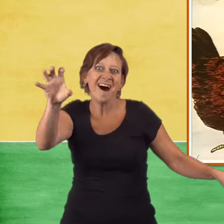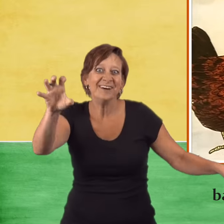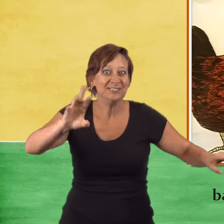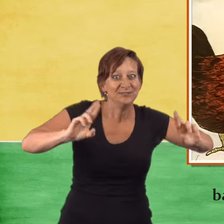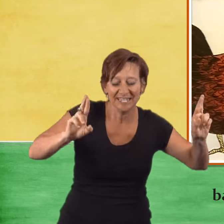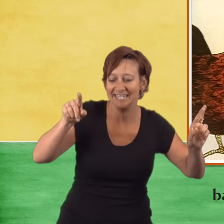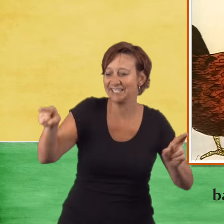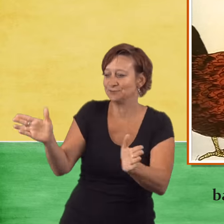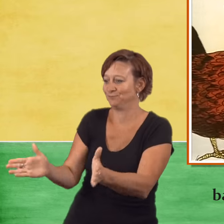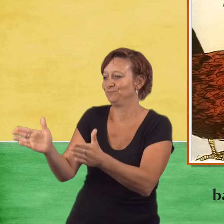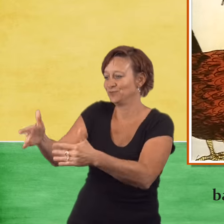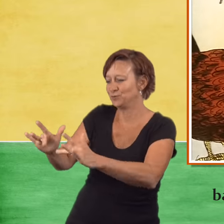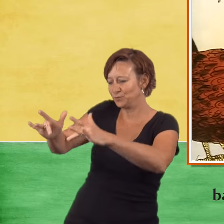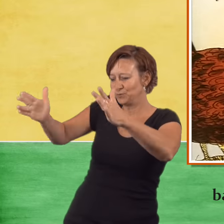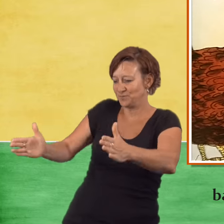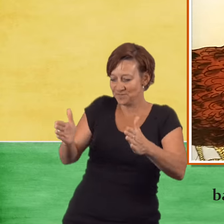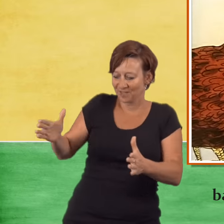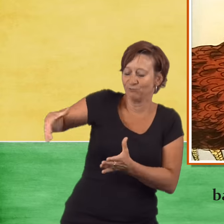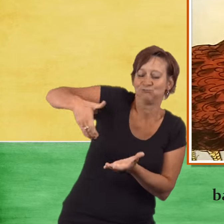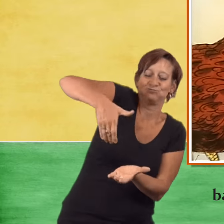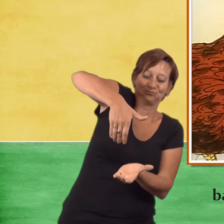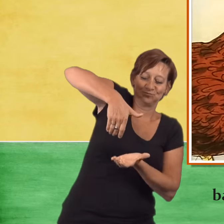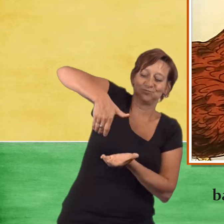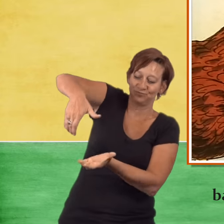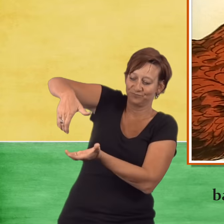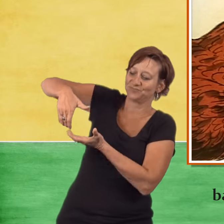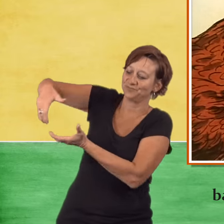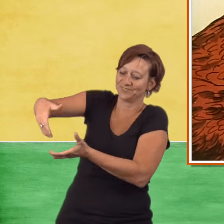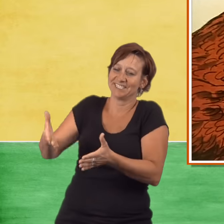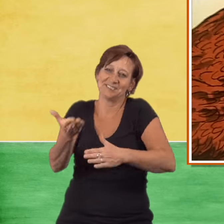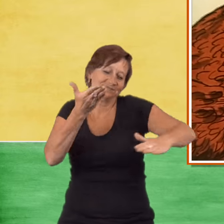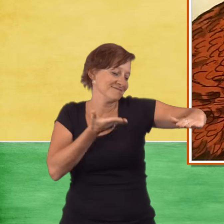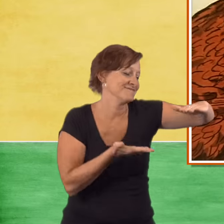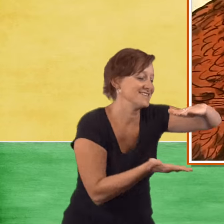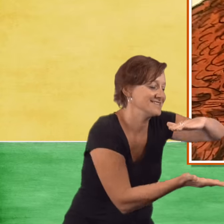she poured the cake batter into a shining pan and put it in the oven.